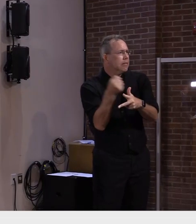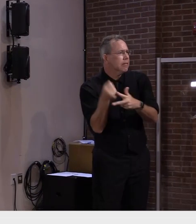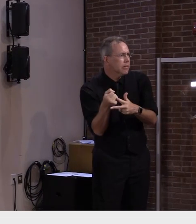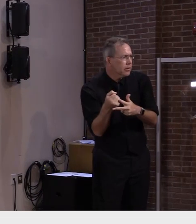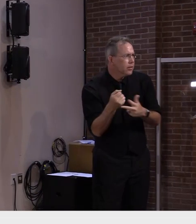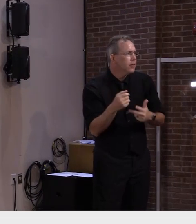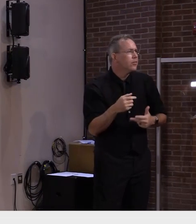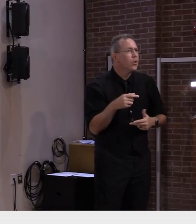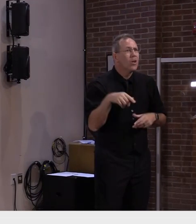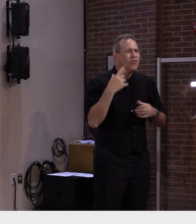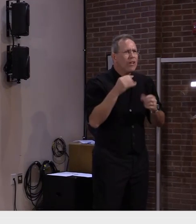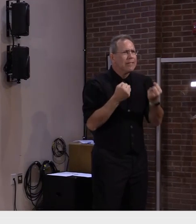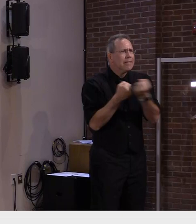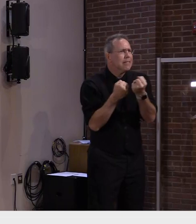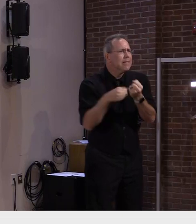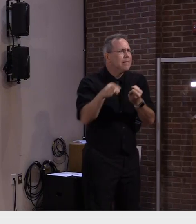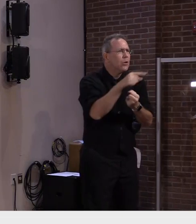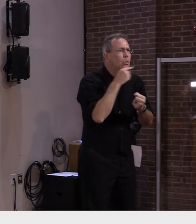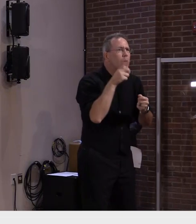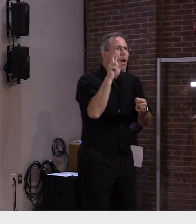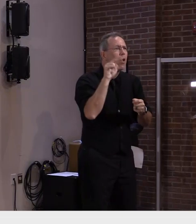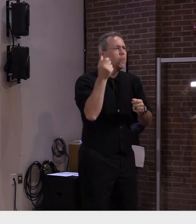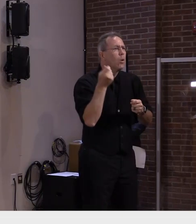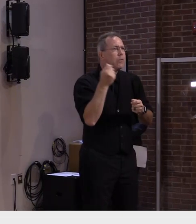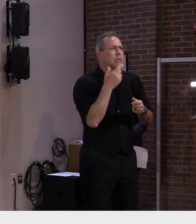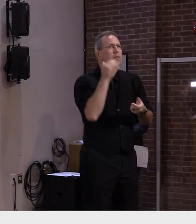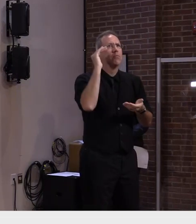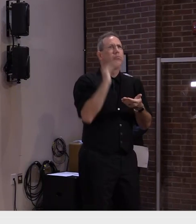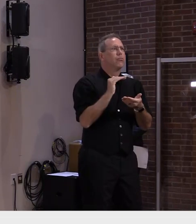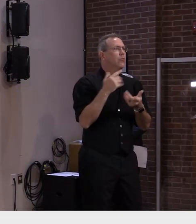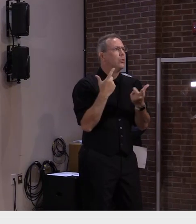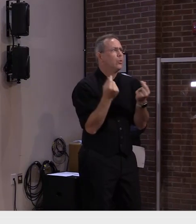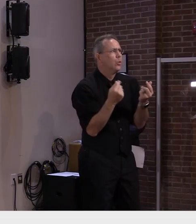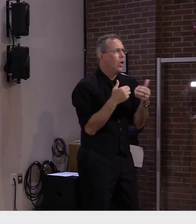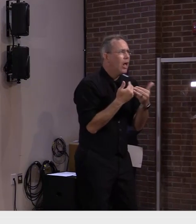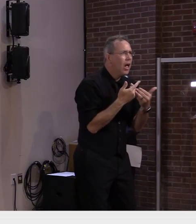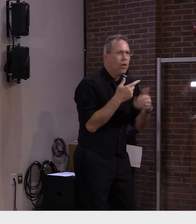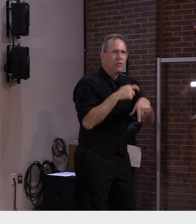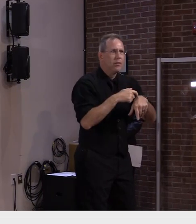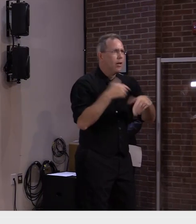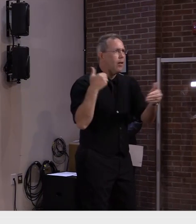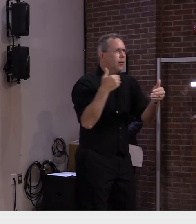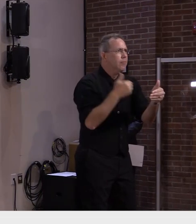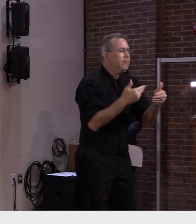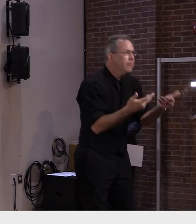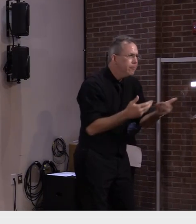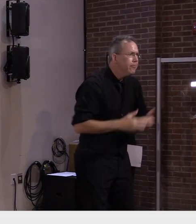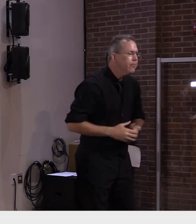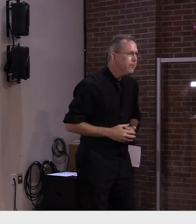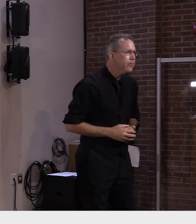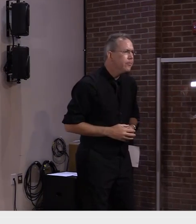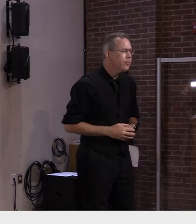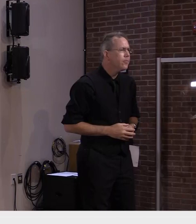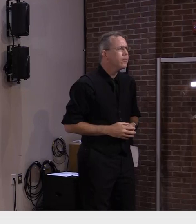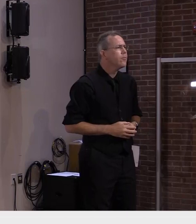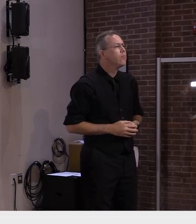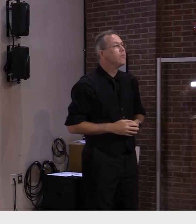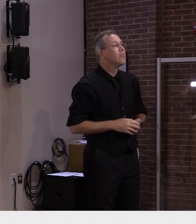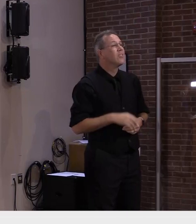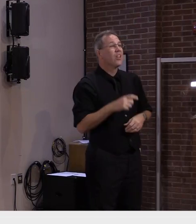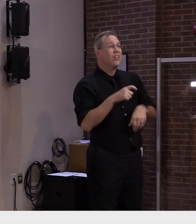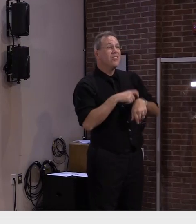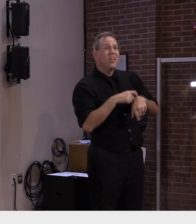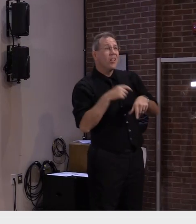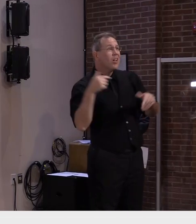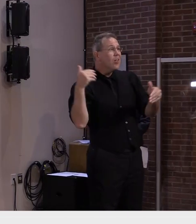received the support they needed through difficult and uncertain times as we approach the end of these benefits it's important that these